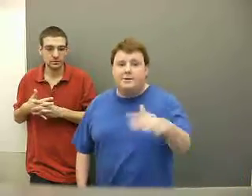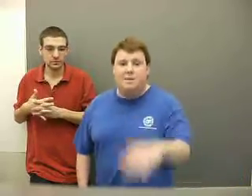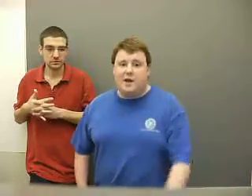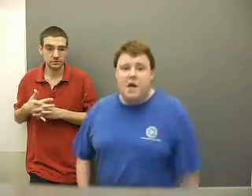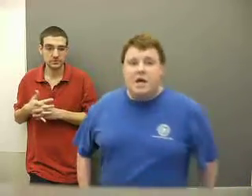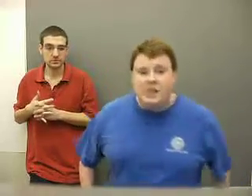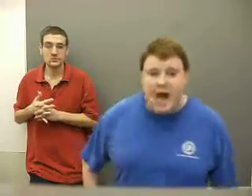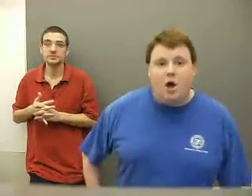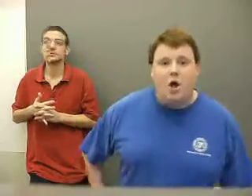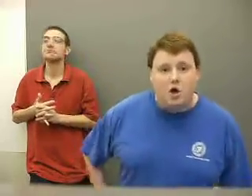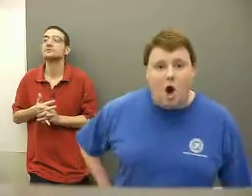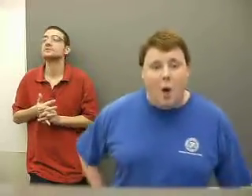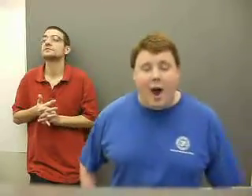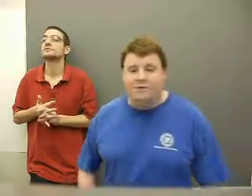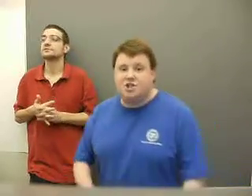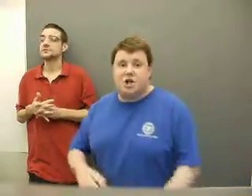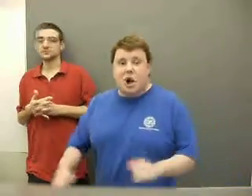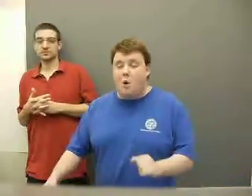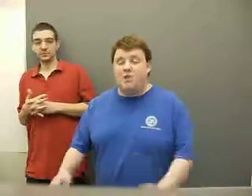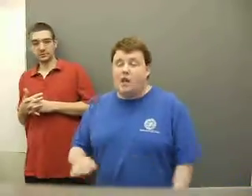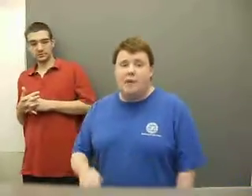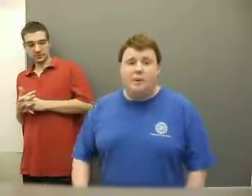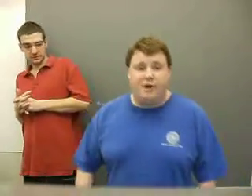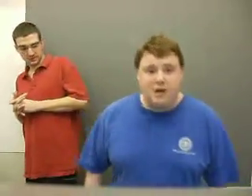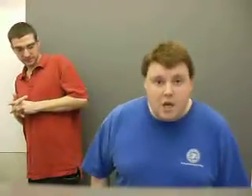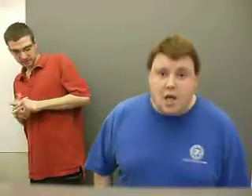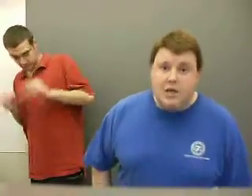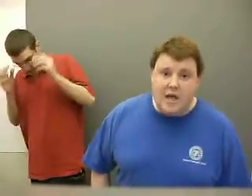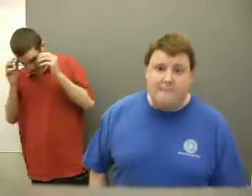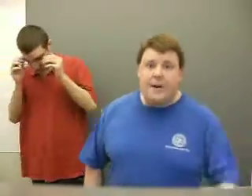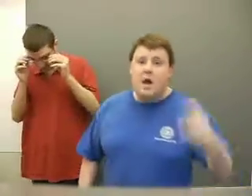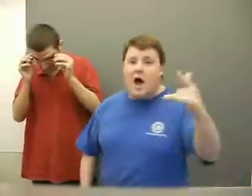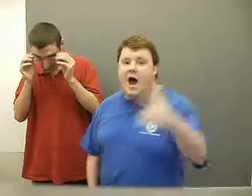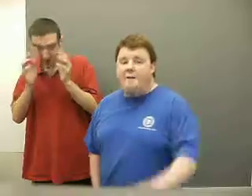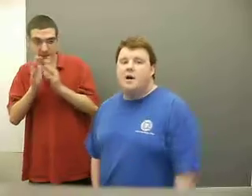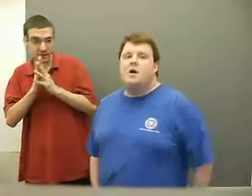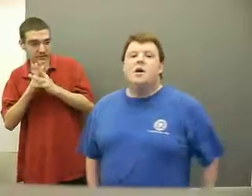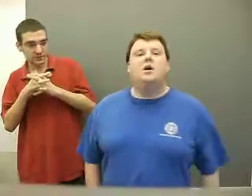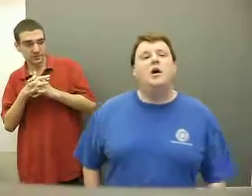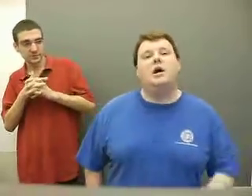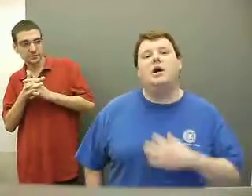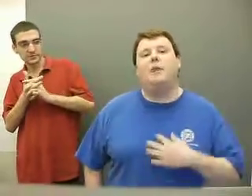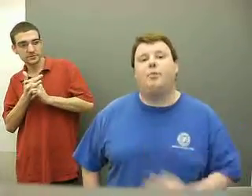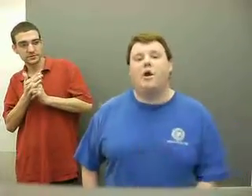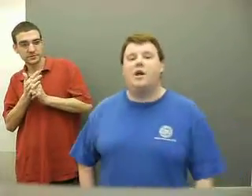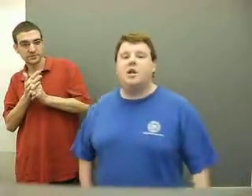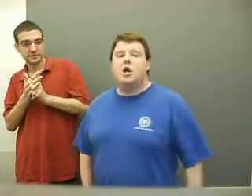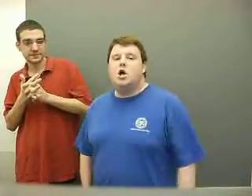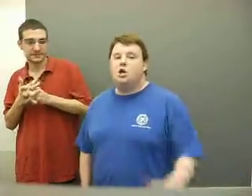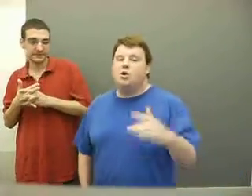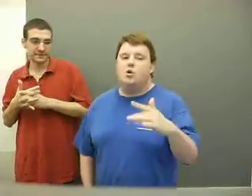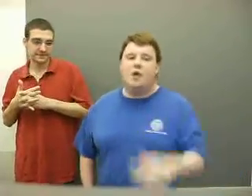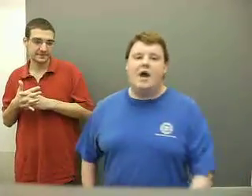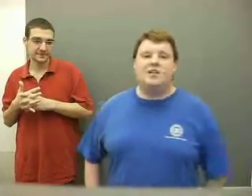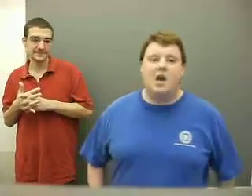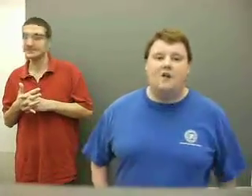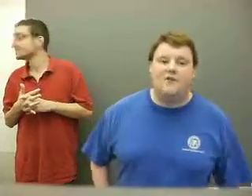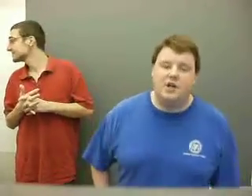I'm spitting. Y'all know I'm just always going to be written. Yep, I'm gonna bring you that stuff because